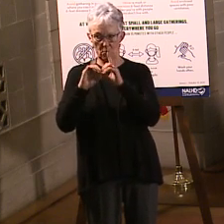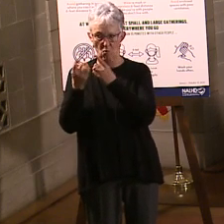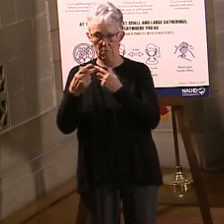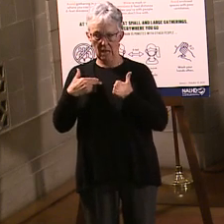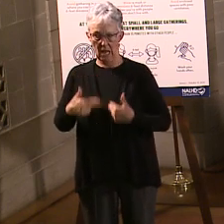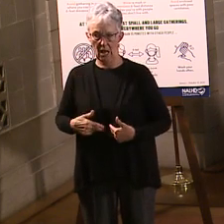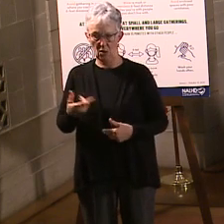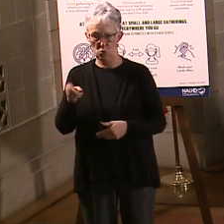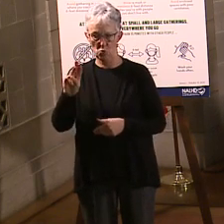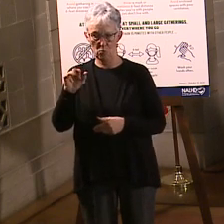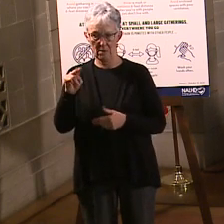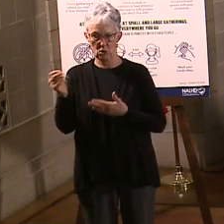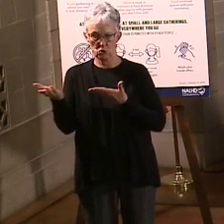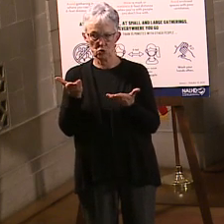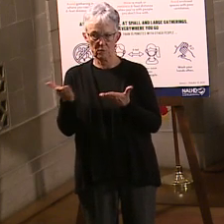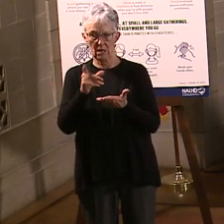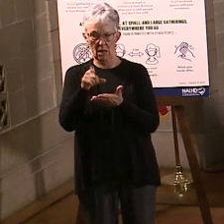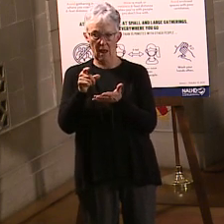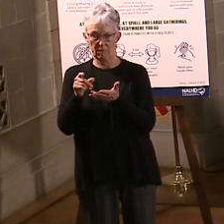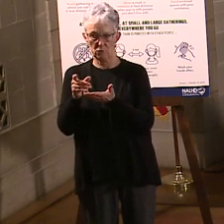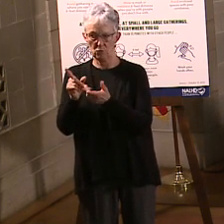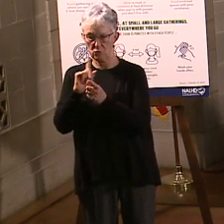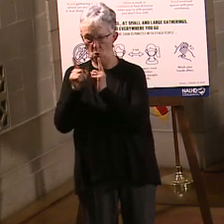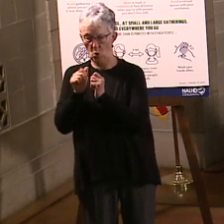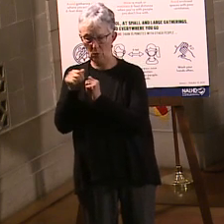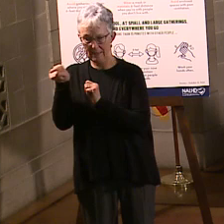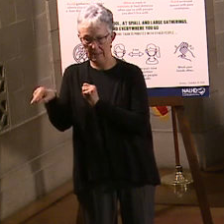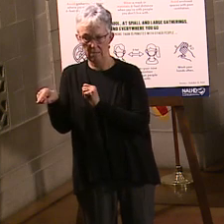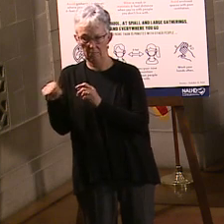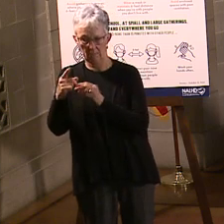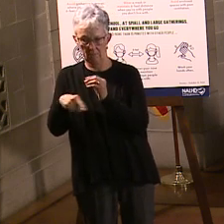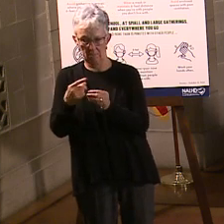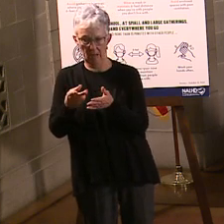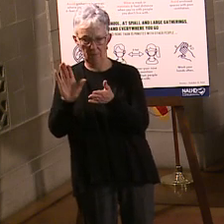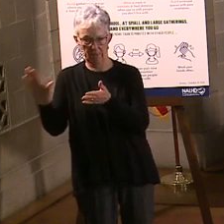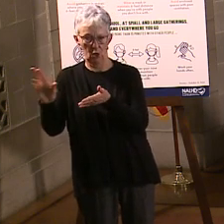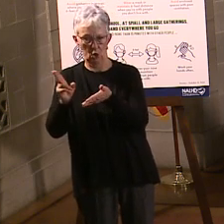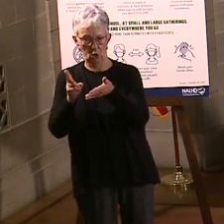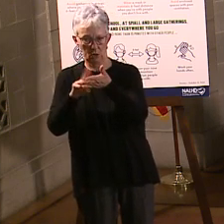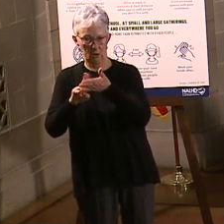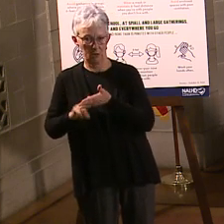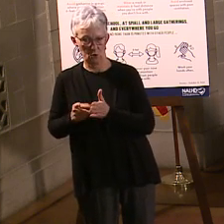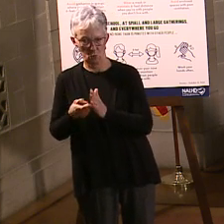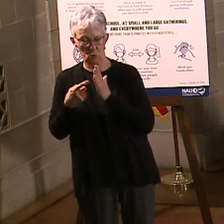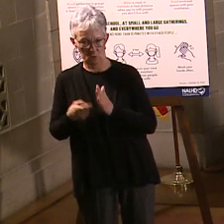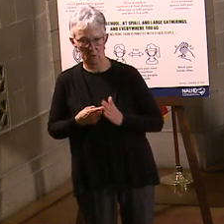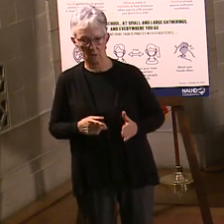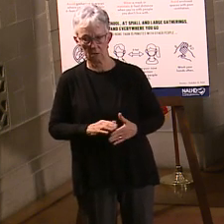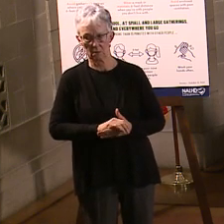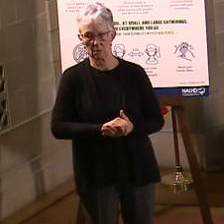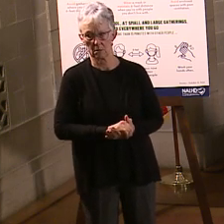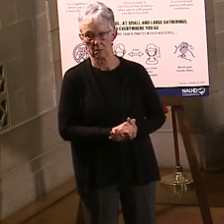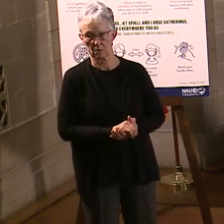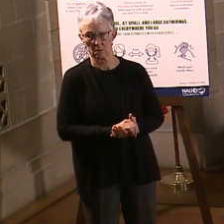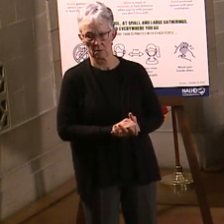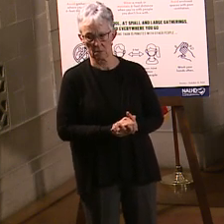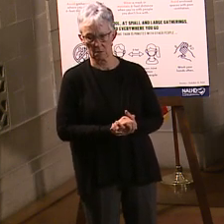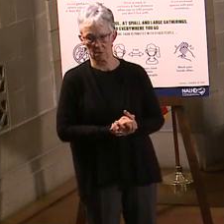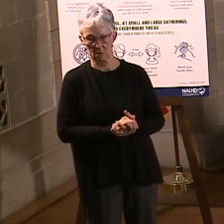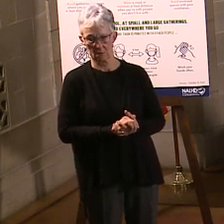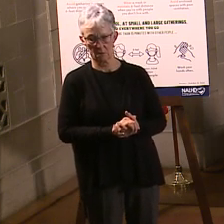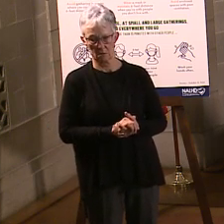But Taylor will follow up with you with regard to getting you that information. And did you take the statements that the,